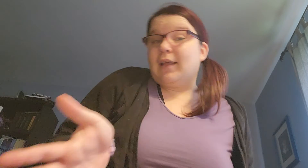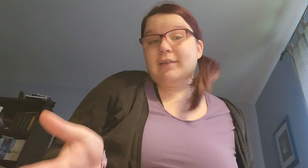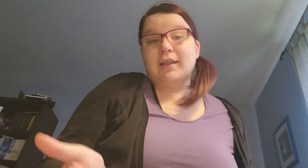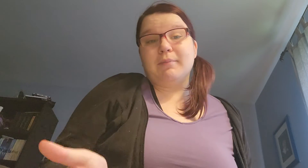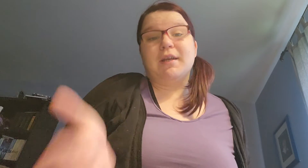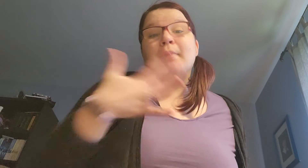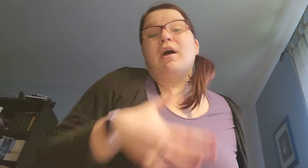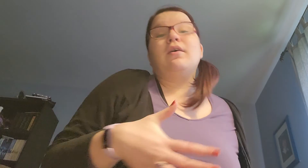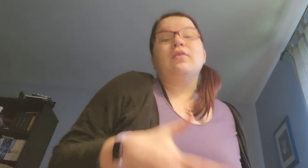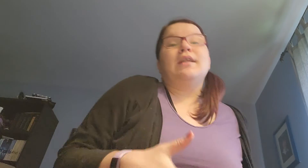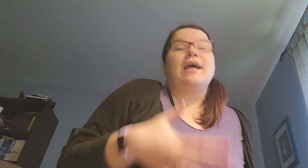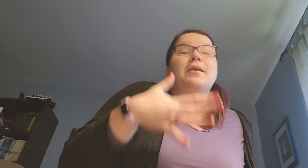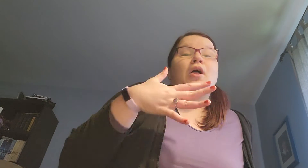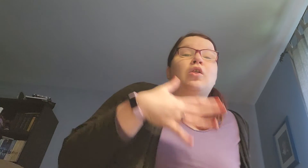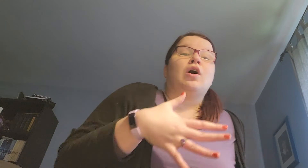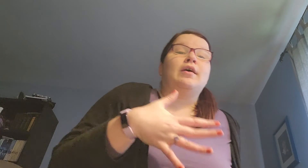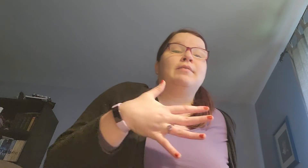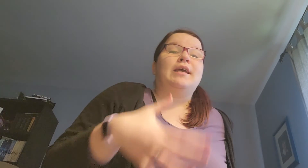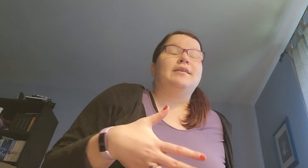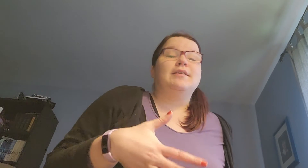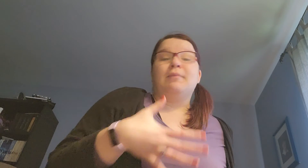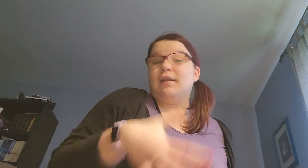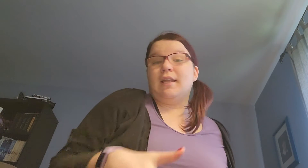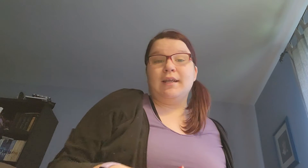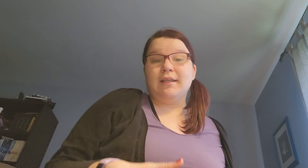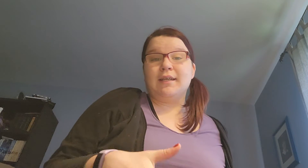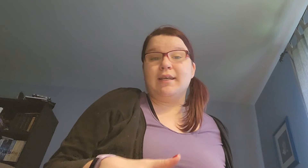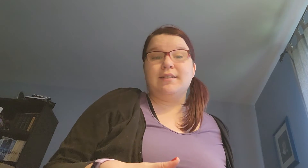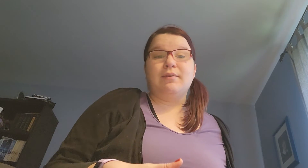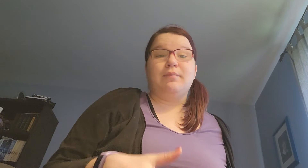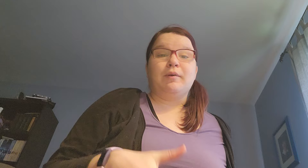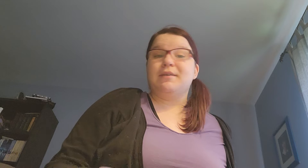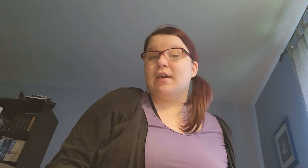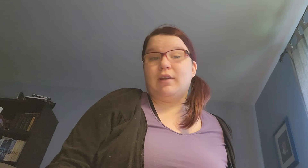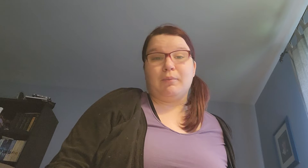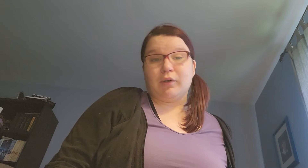that's another update. I'm not going to let a lot of negative... I'm not letting the negativity bring me down anymore.